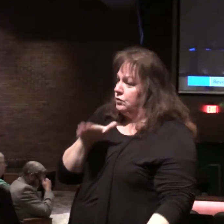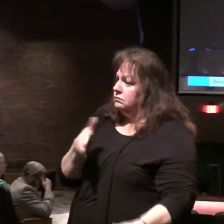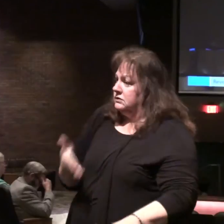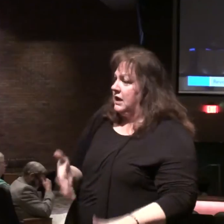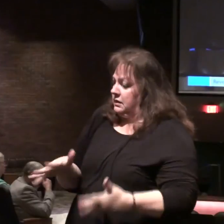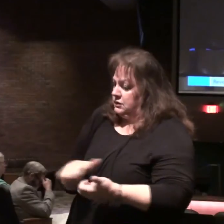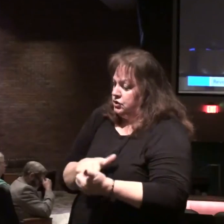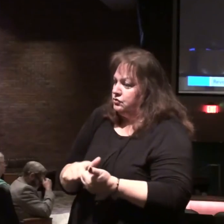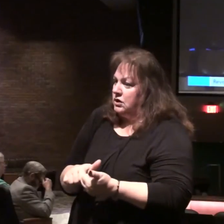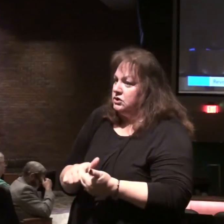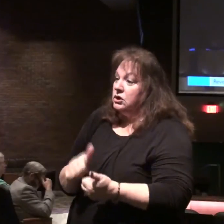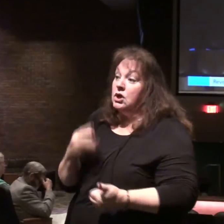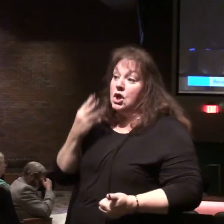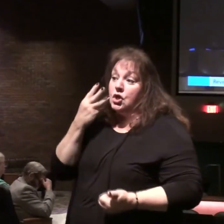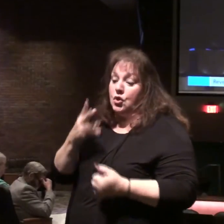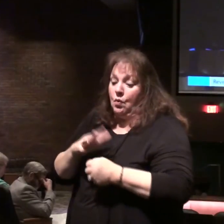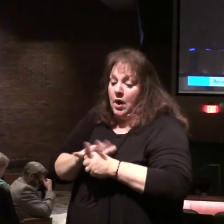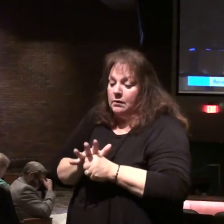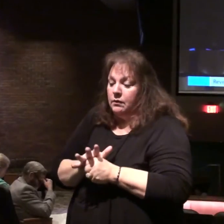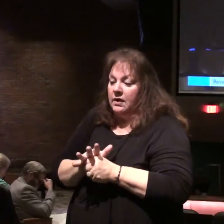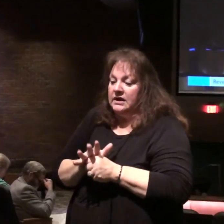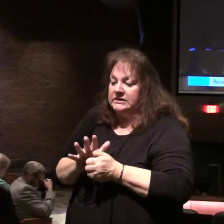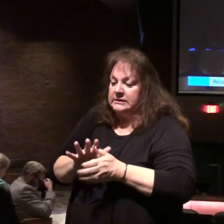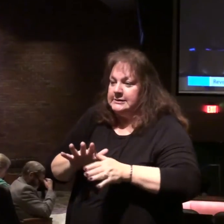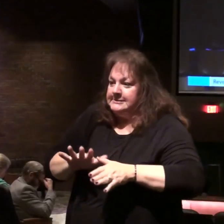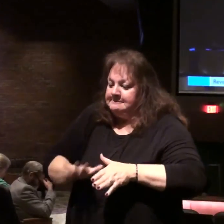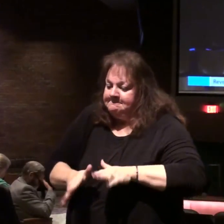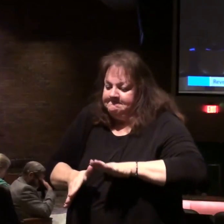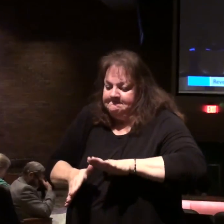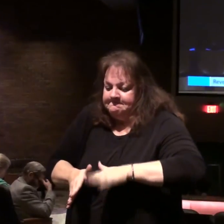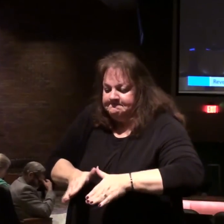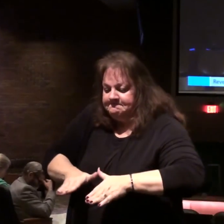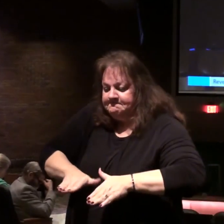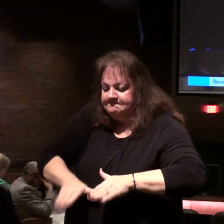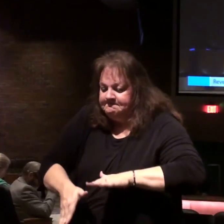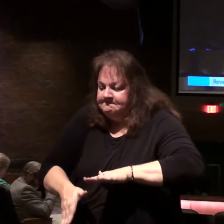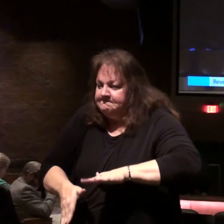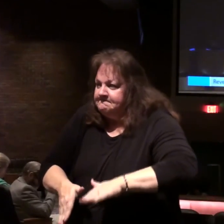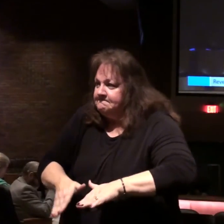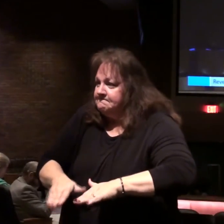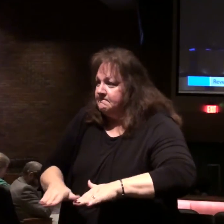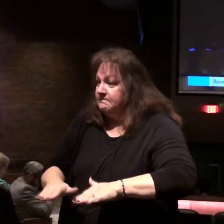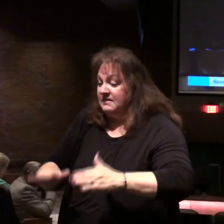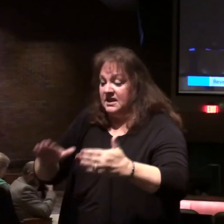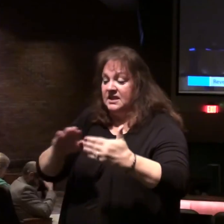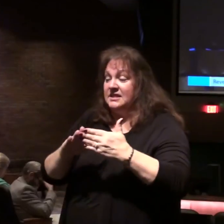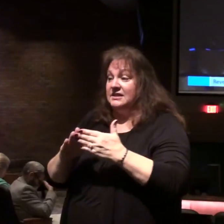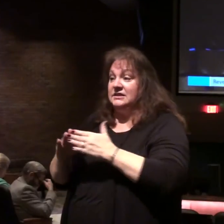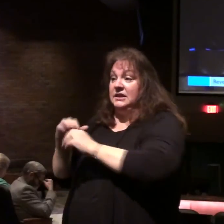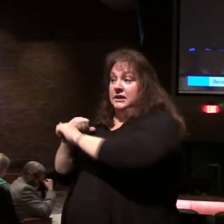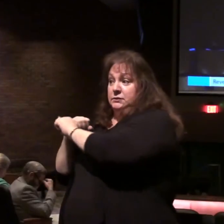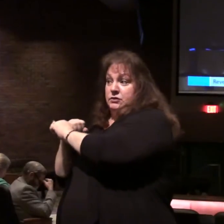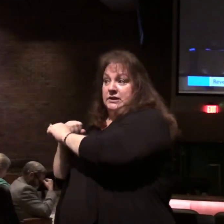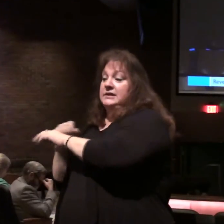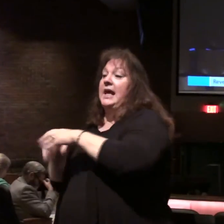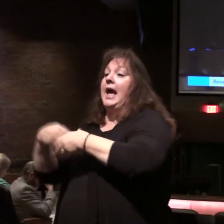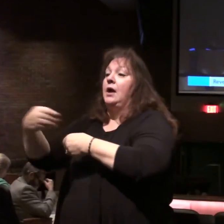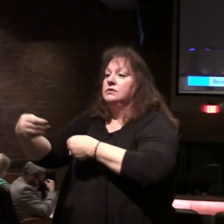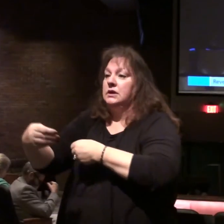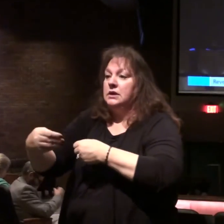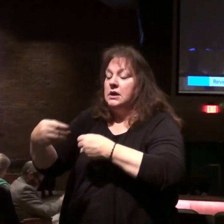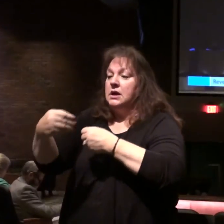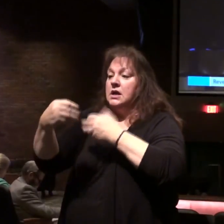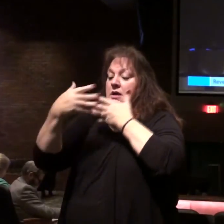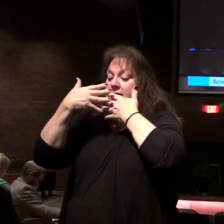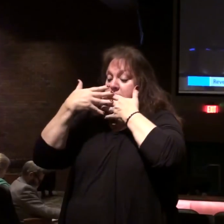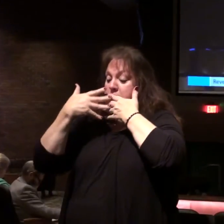and the wine press was trodden outside the city. The city will be spared. And blood